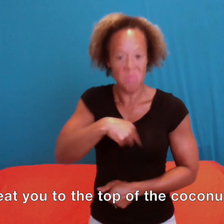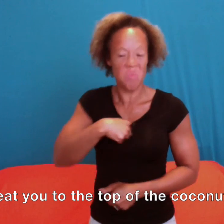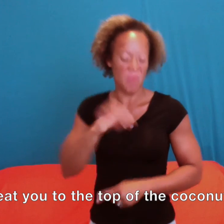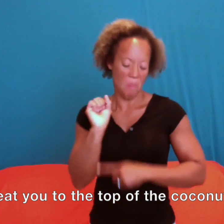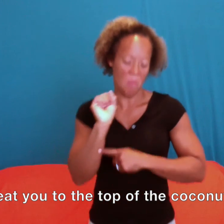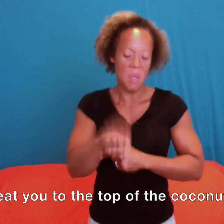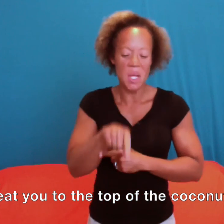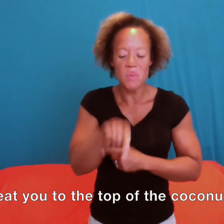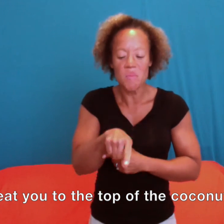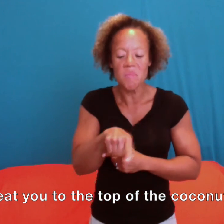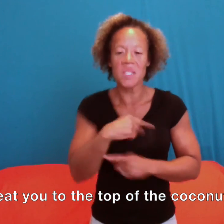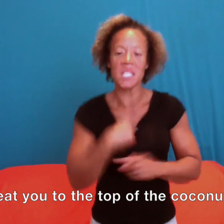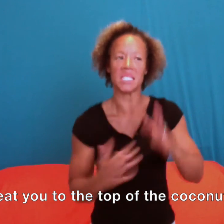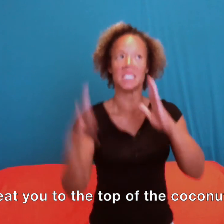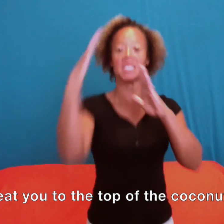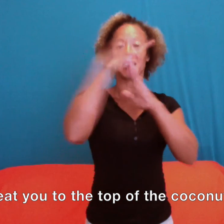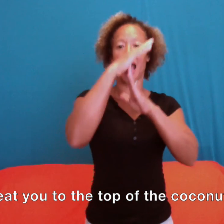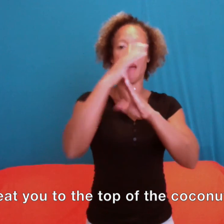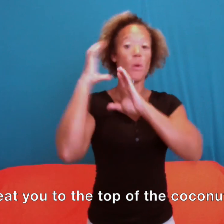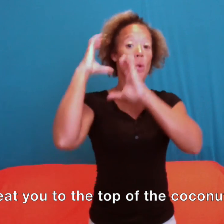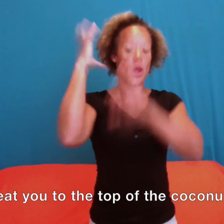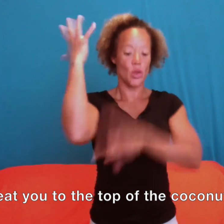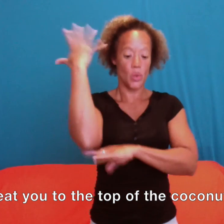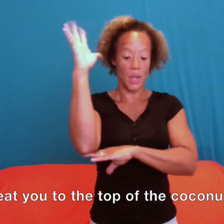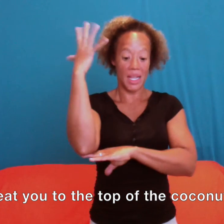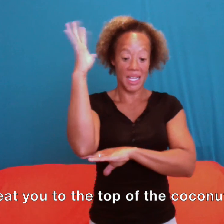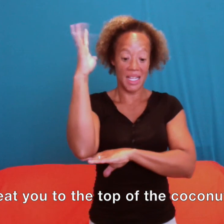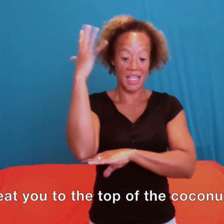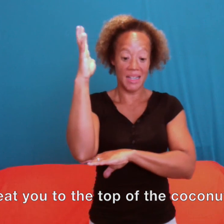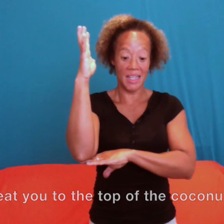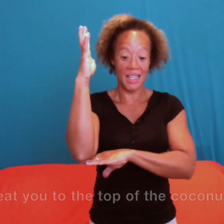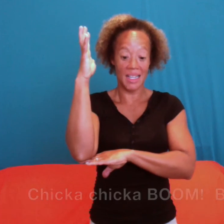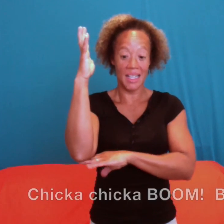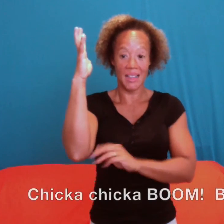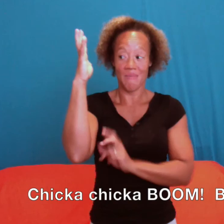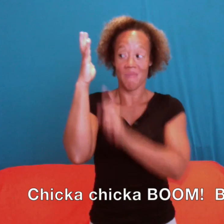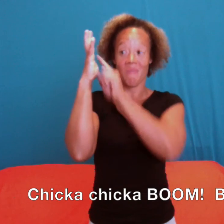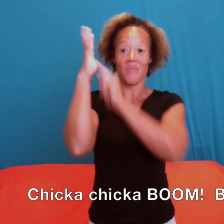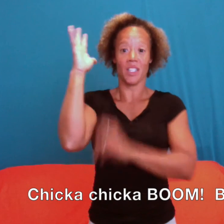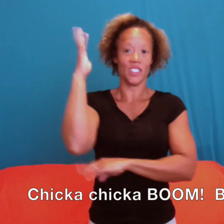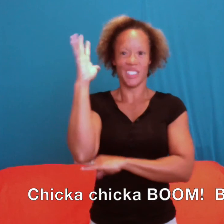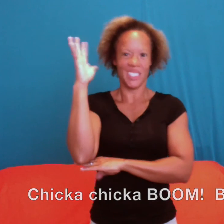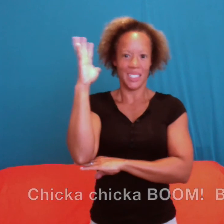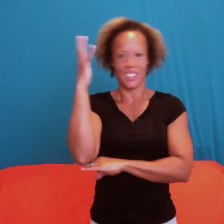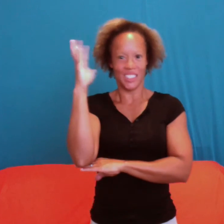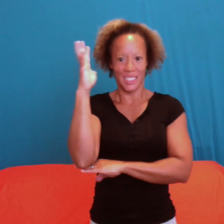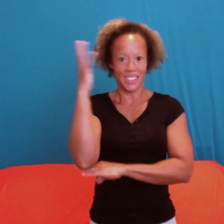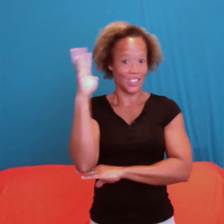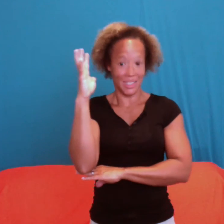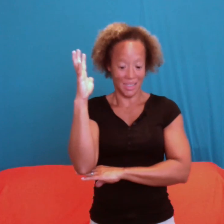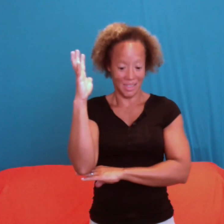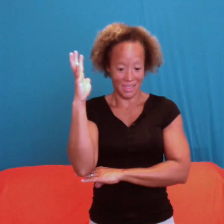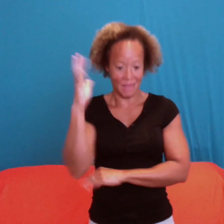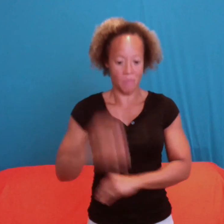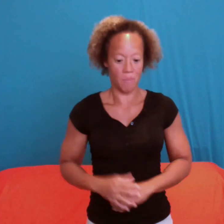I'll beat you to the top of the coconut tree Chicka Chicka Boom Boom!